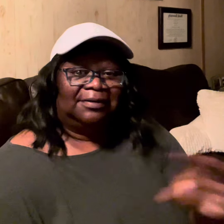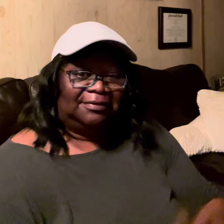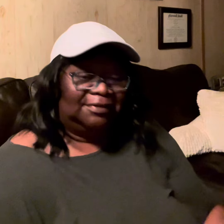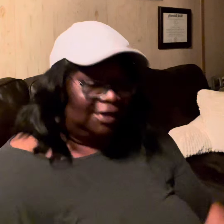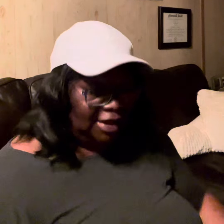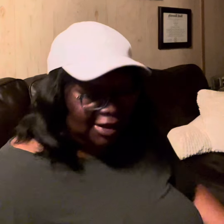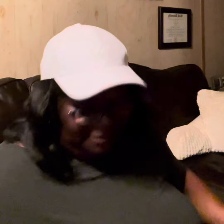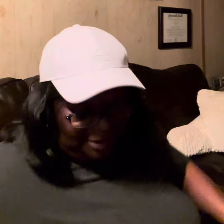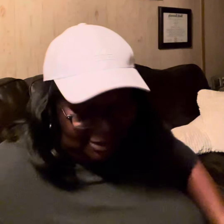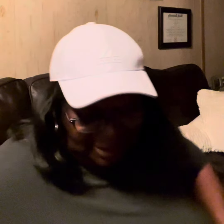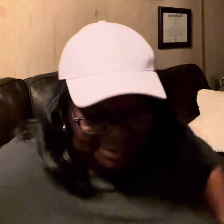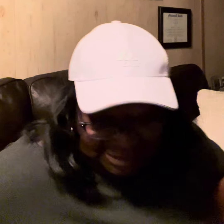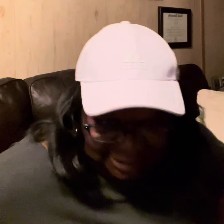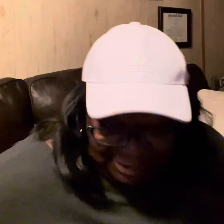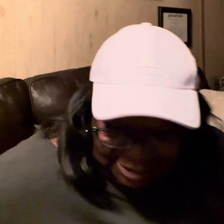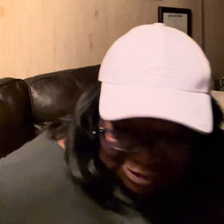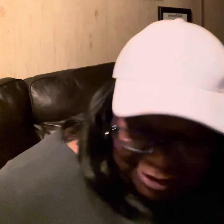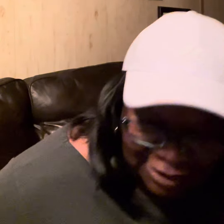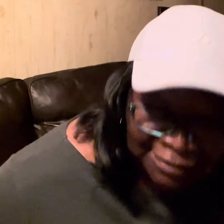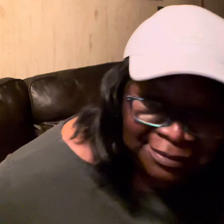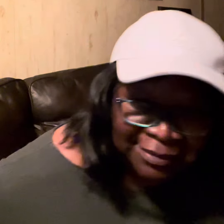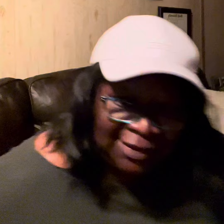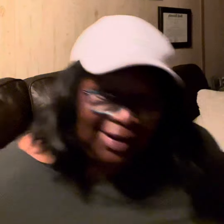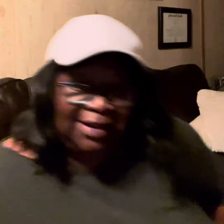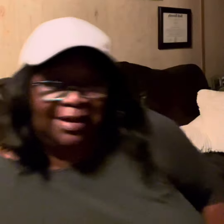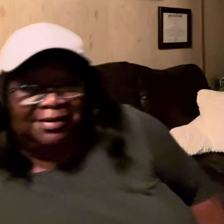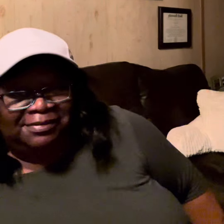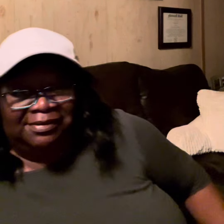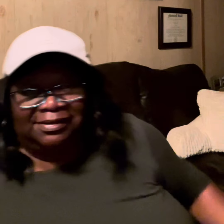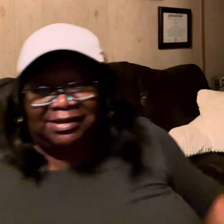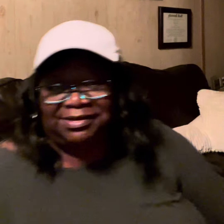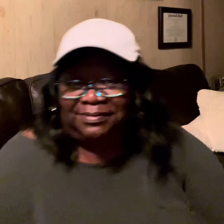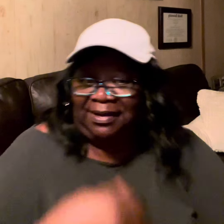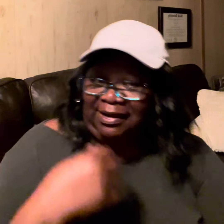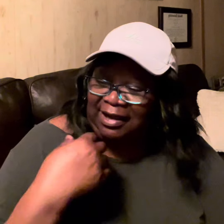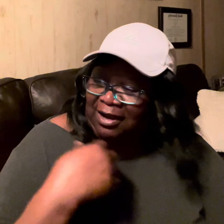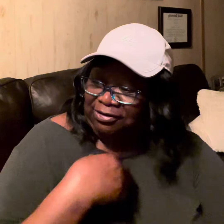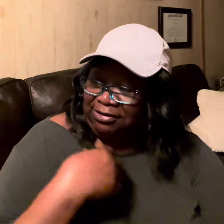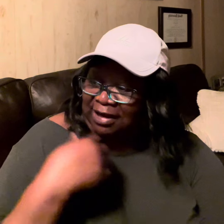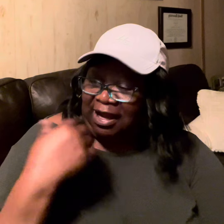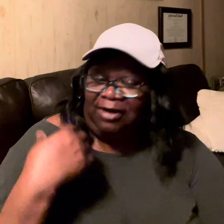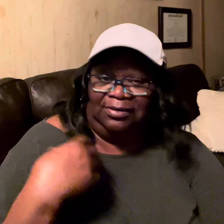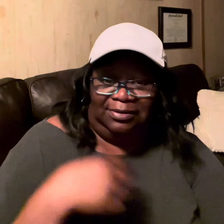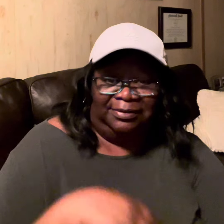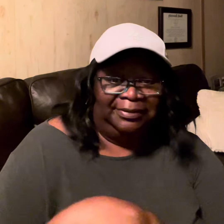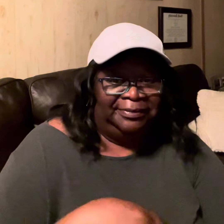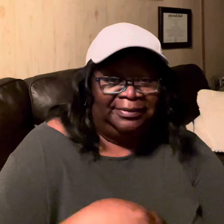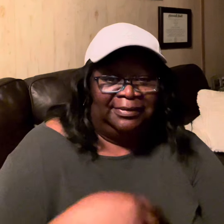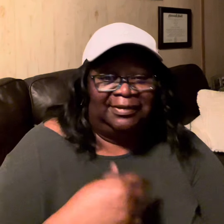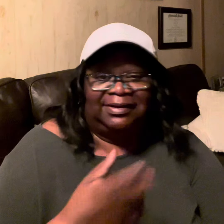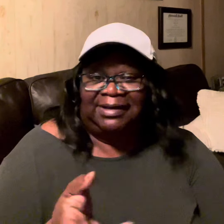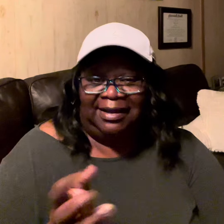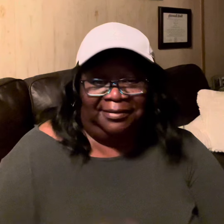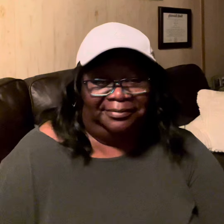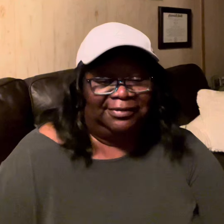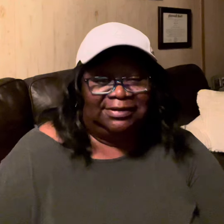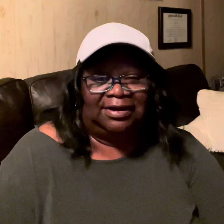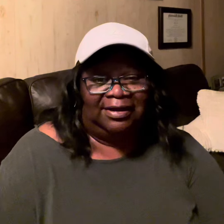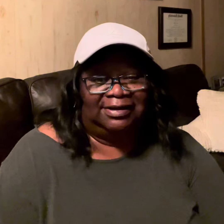hi my name is Denisha and this is my couch Harold yeah Don is